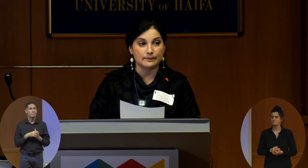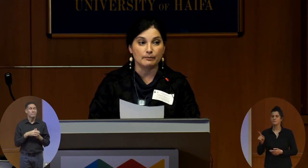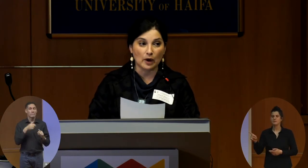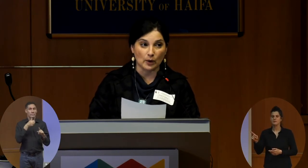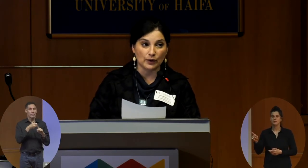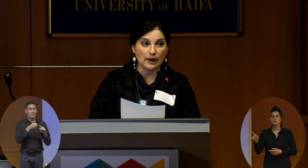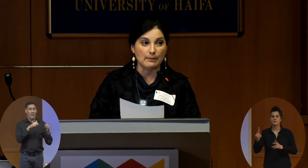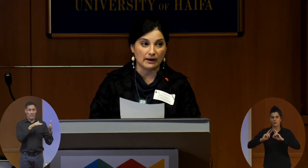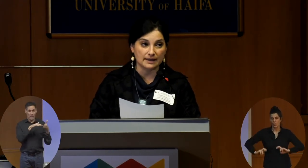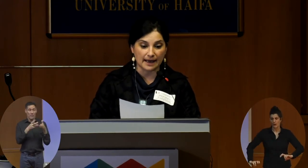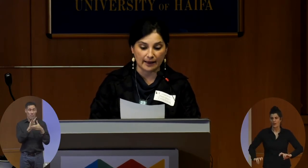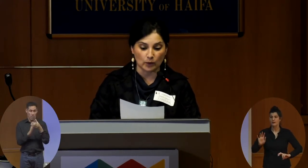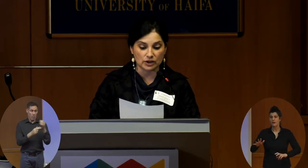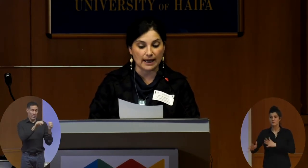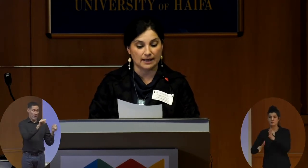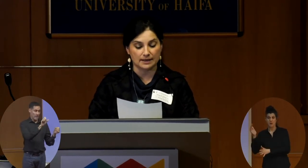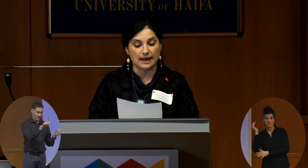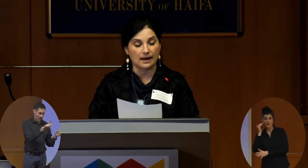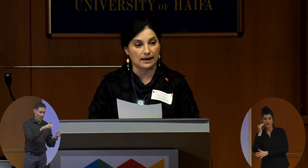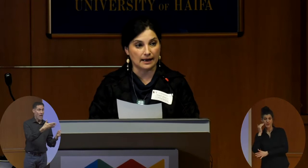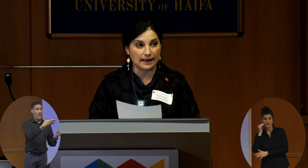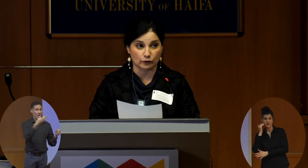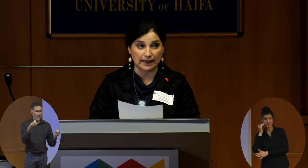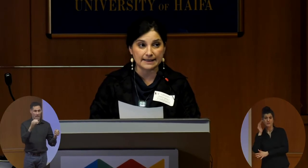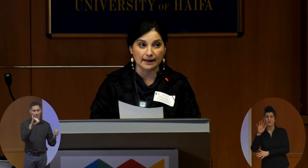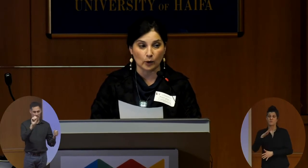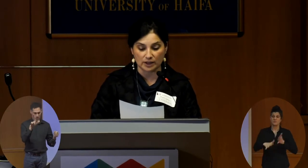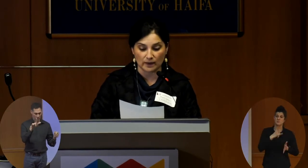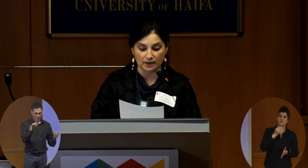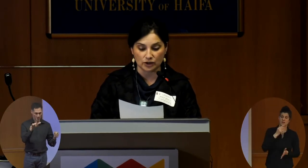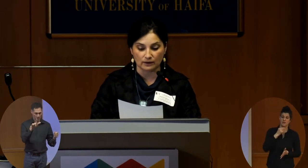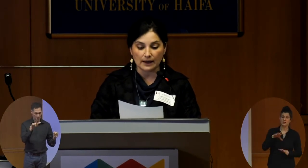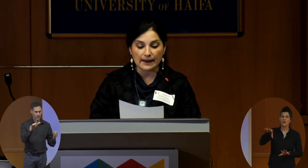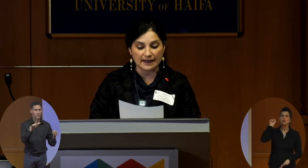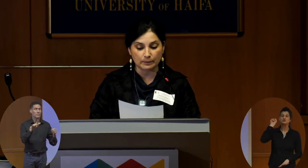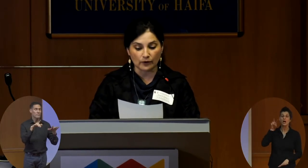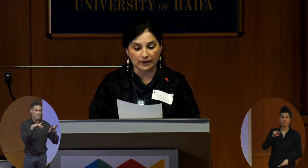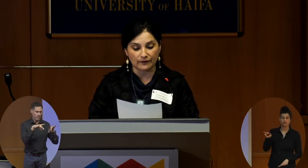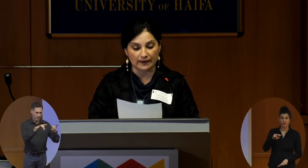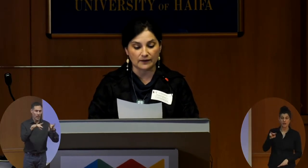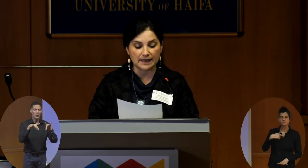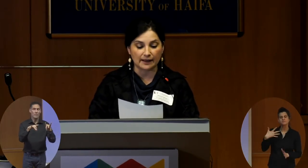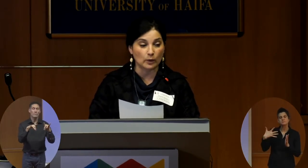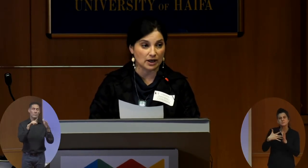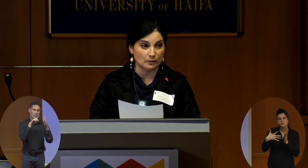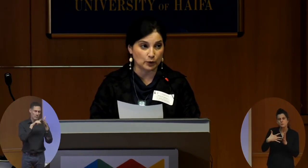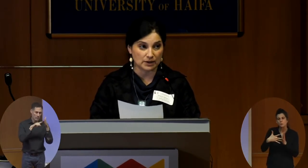both American sign language and Israeli sign language acquisition, exploring effects of sign language input,